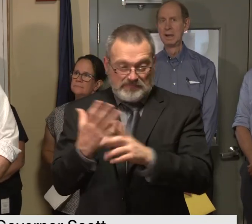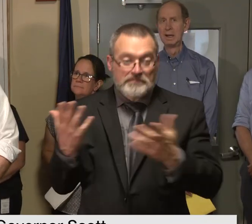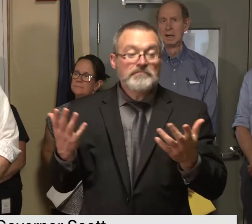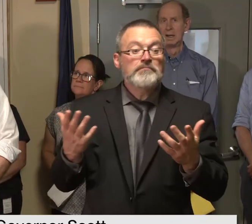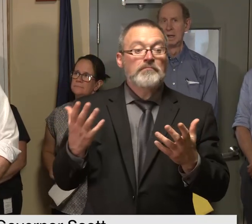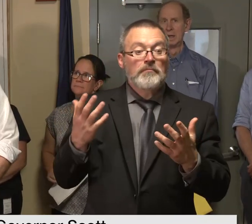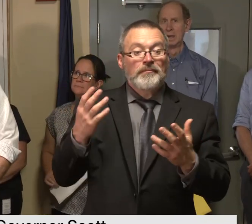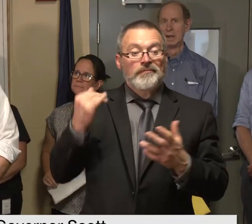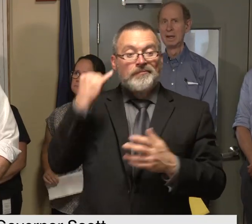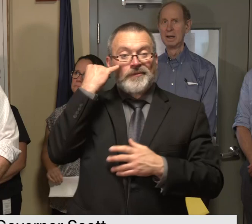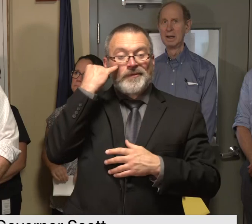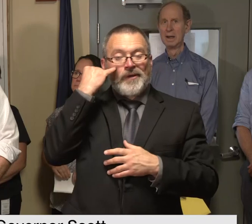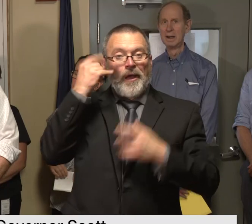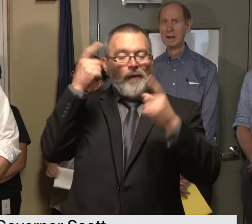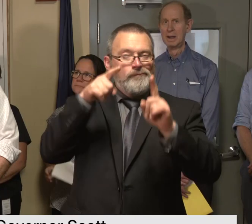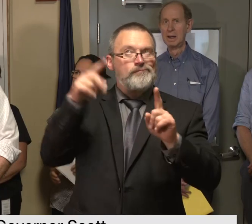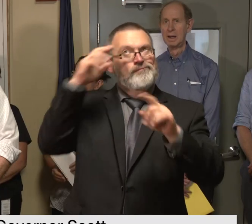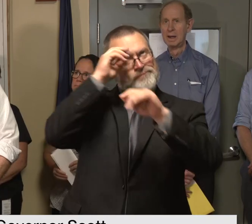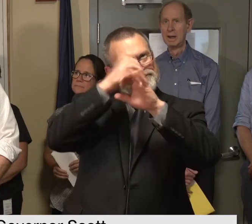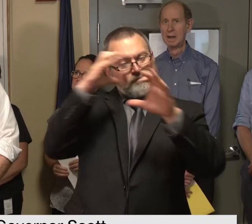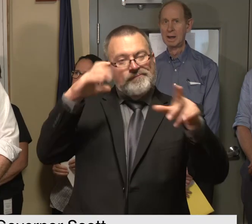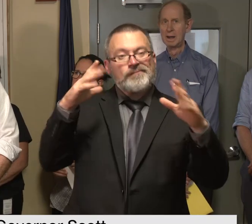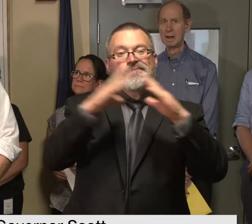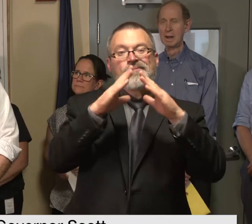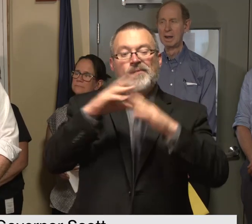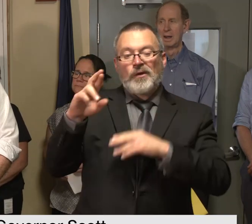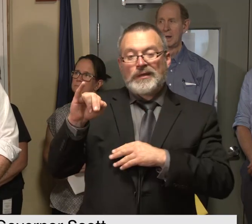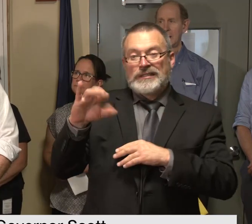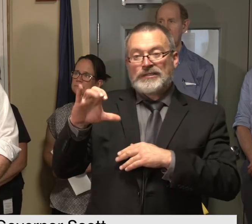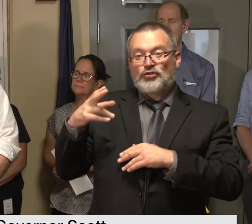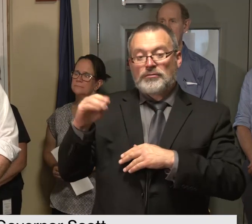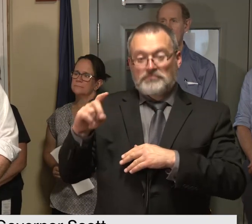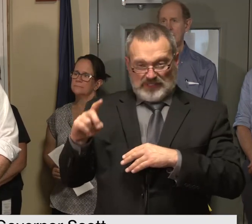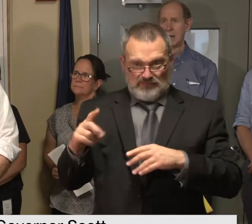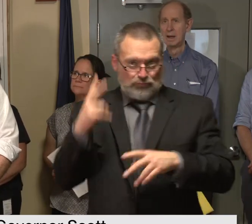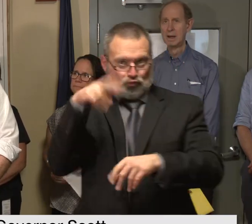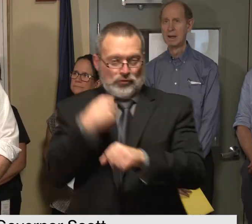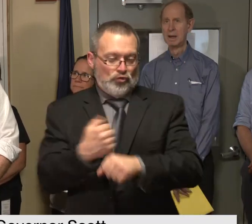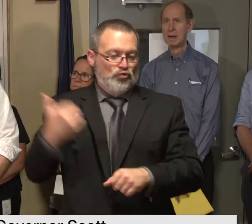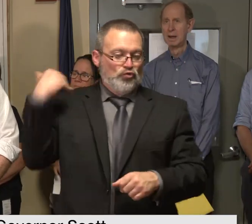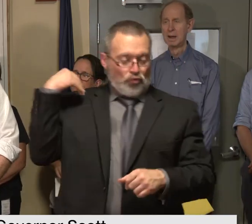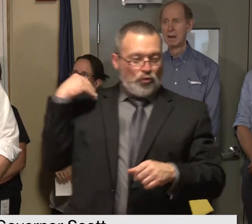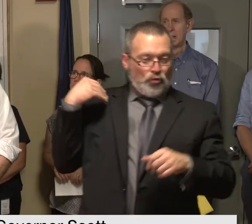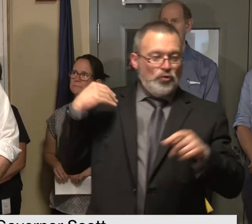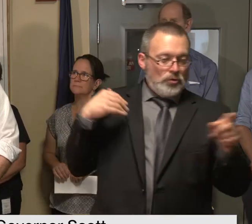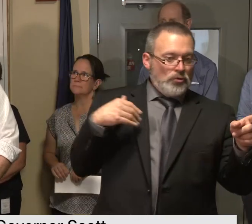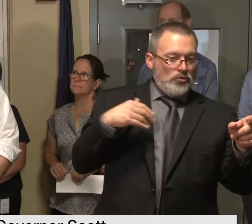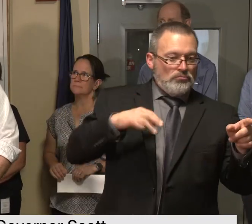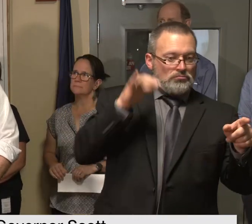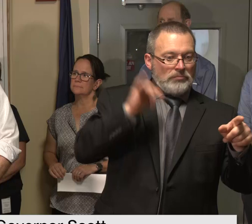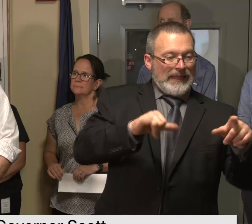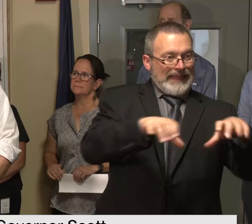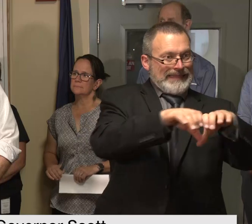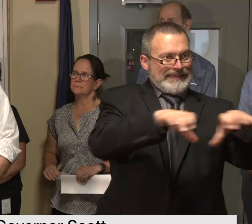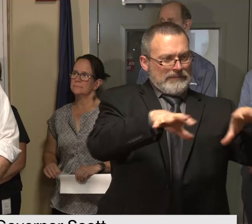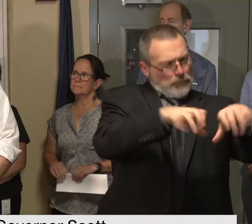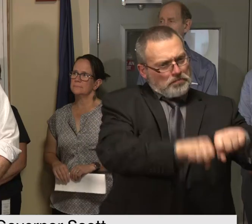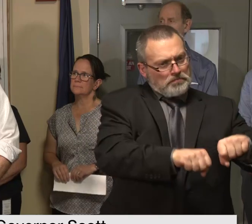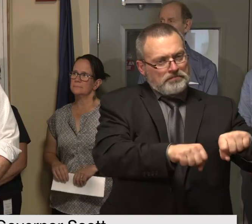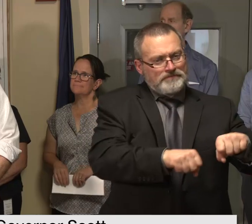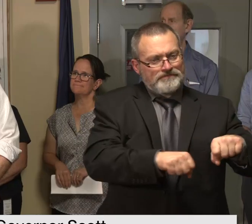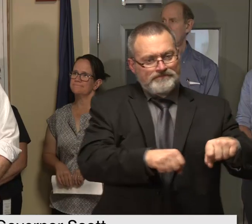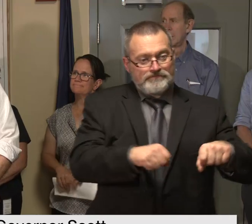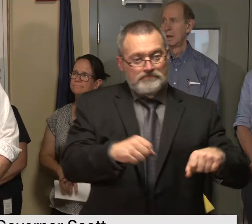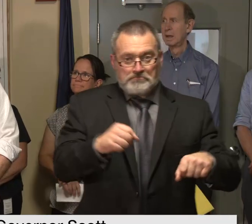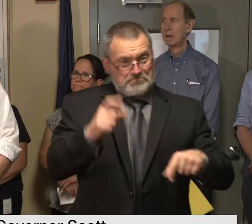ago just to give you a sense of magnitude that unplanned culvert failure was 15 million